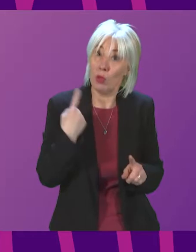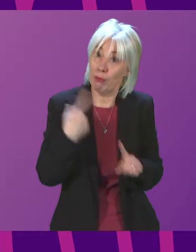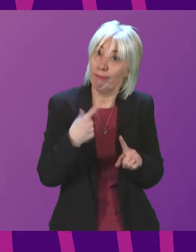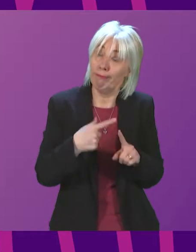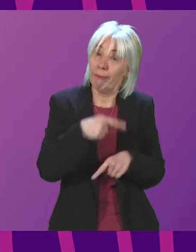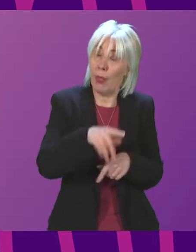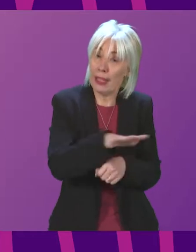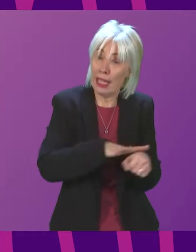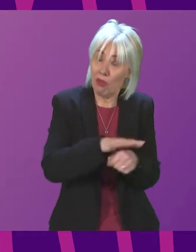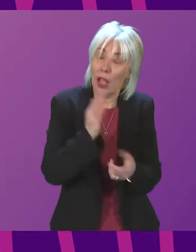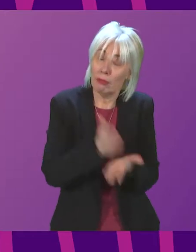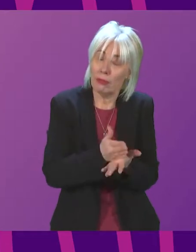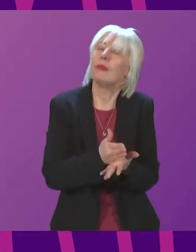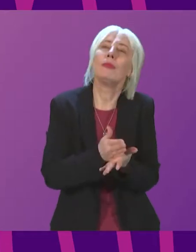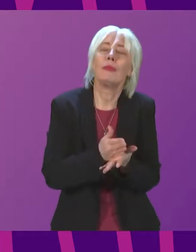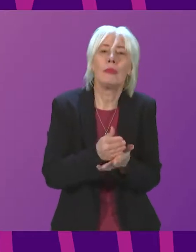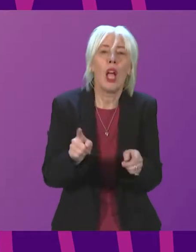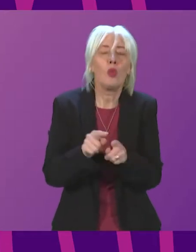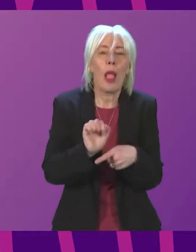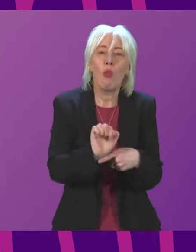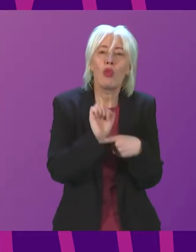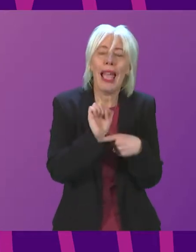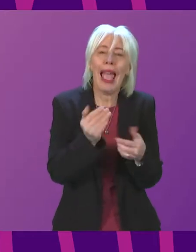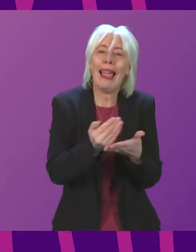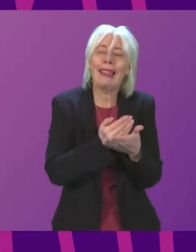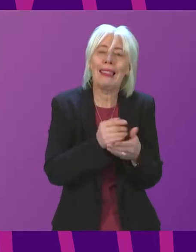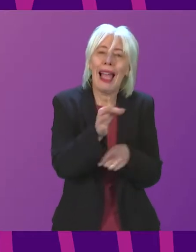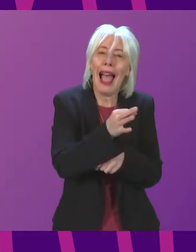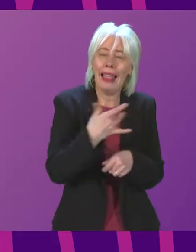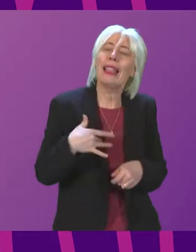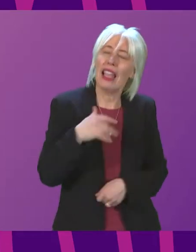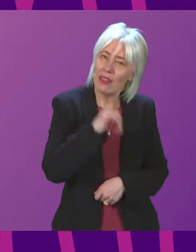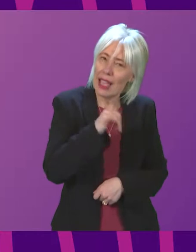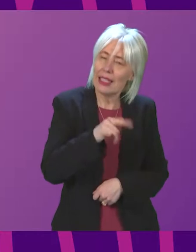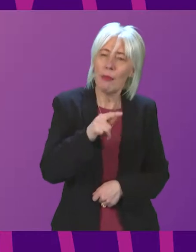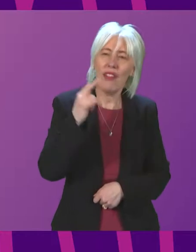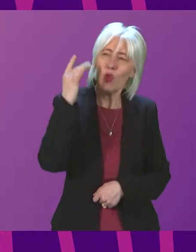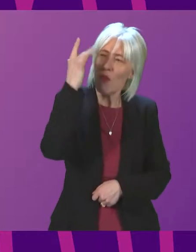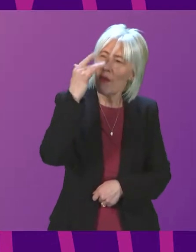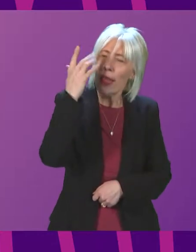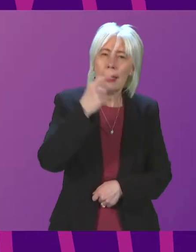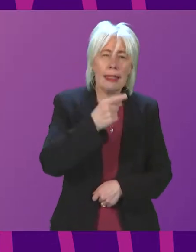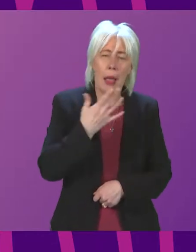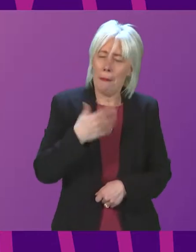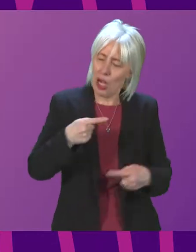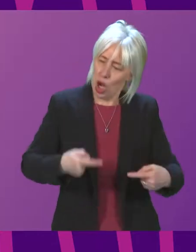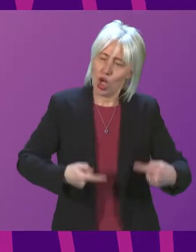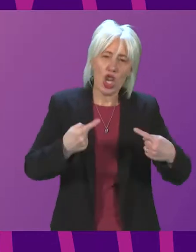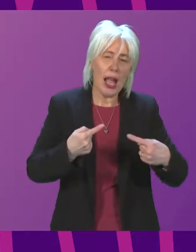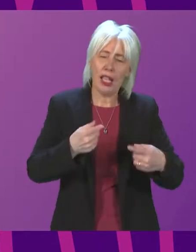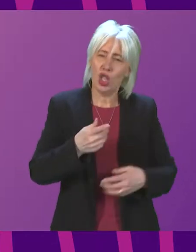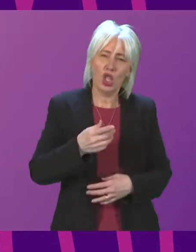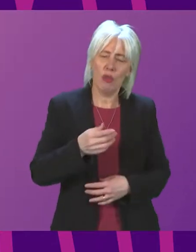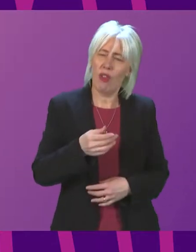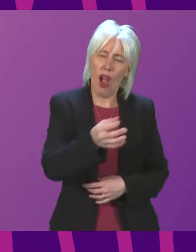She spoke to protecting island life. I think we do need to reflect upon what has been a very challenging period for our island